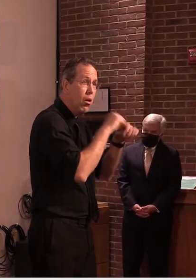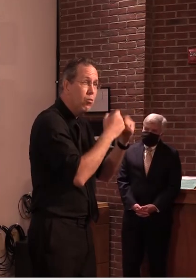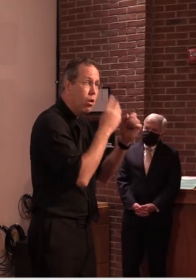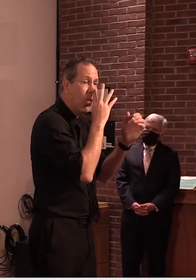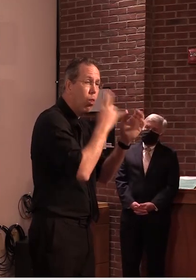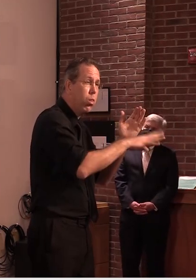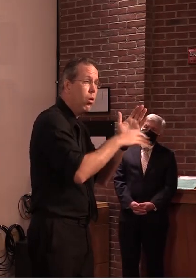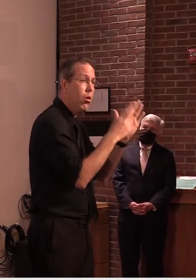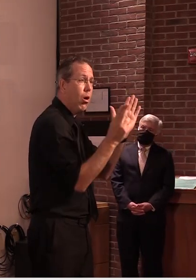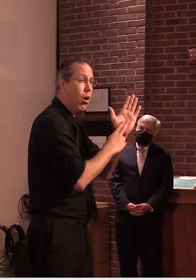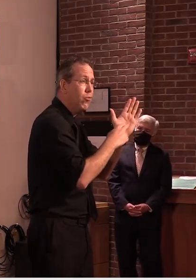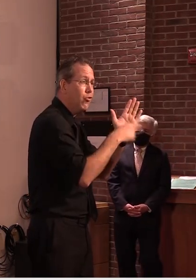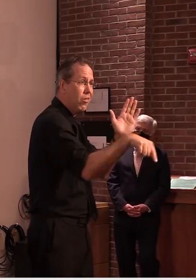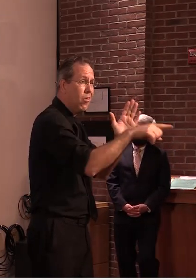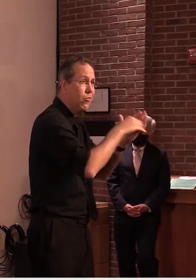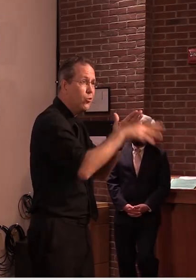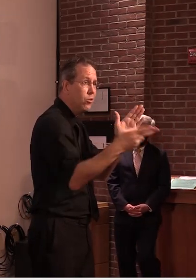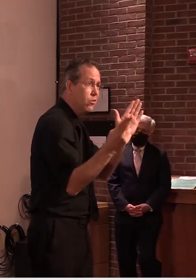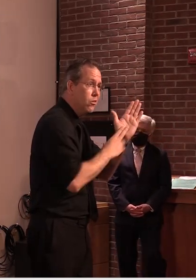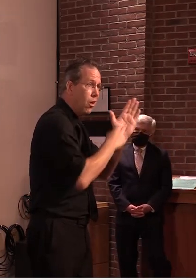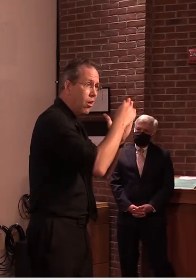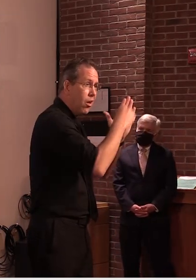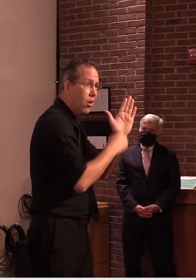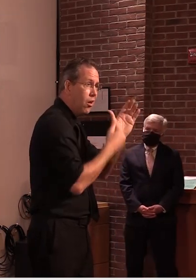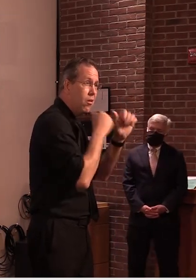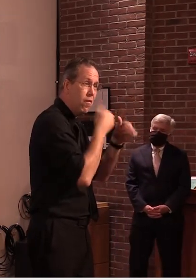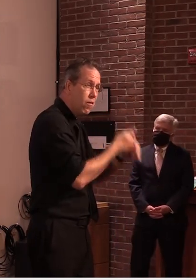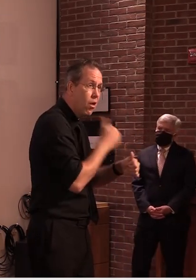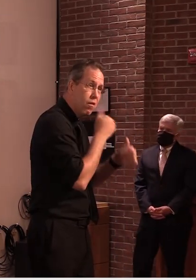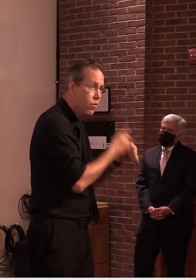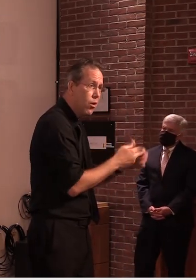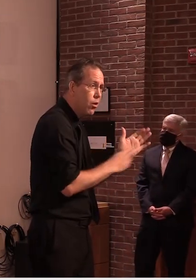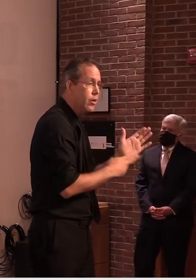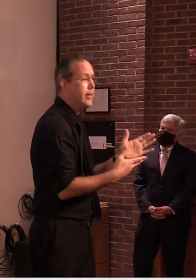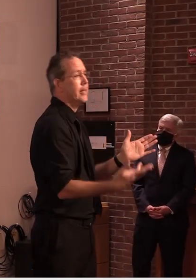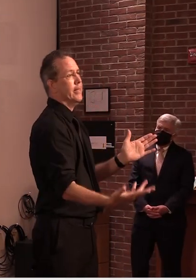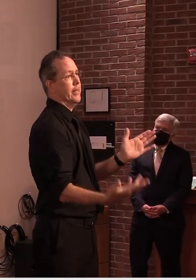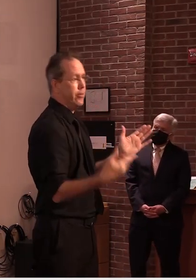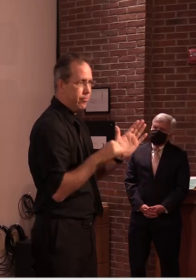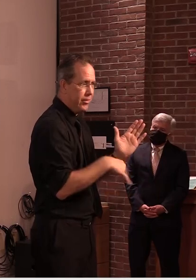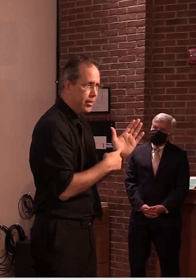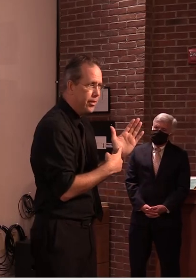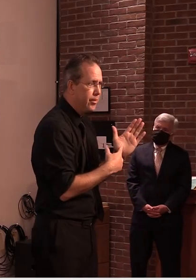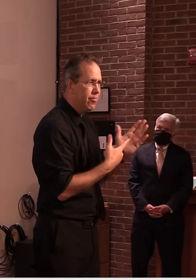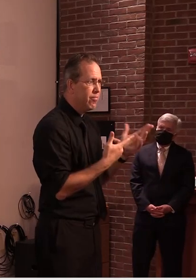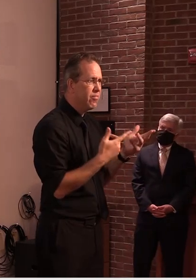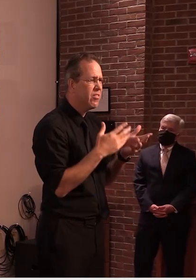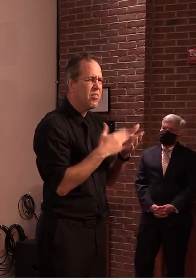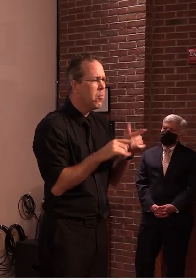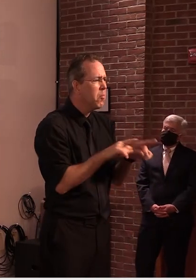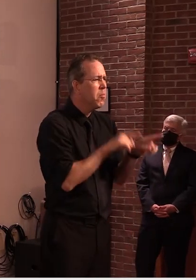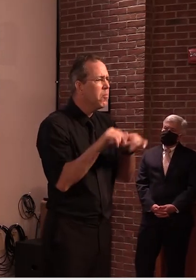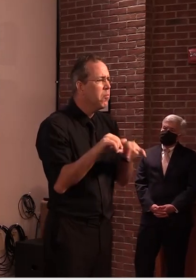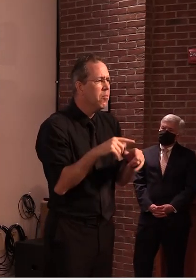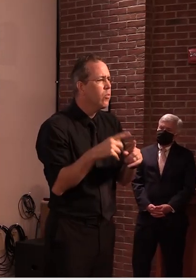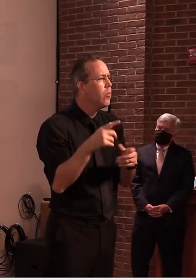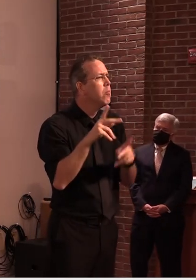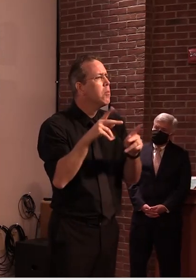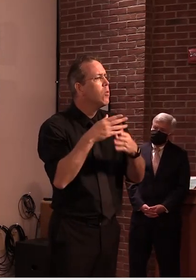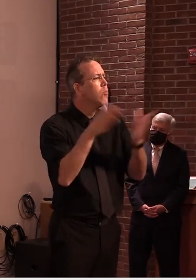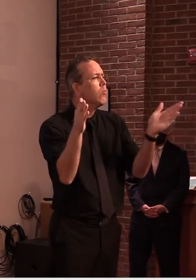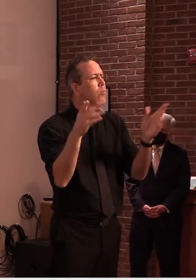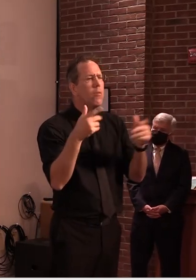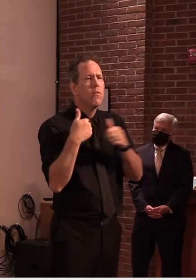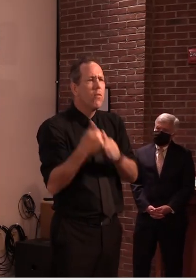has to deal with the usual behaviors we're telling everyone to practice uh part of the contract has to deal with more egregious behaviors